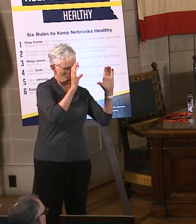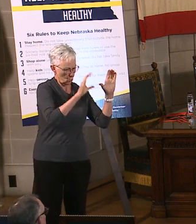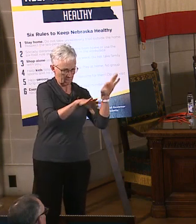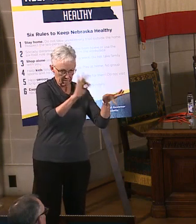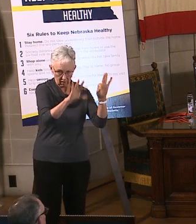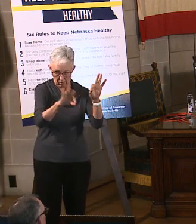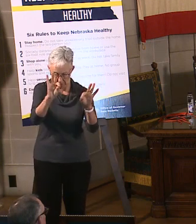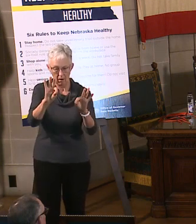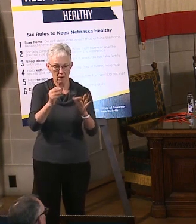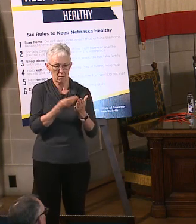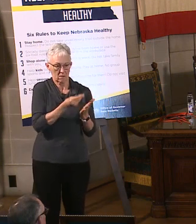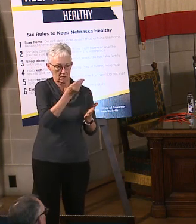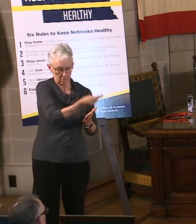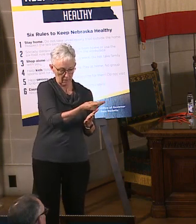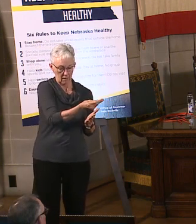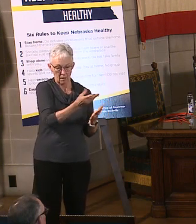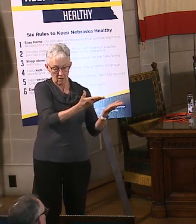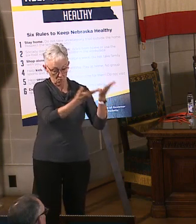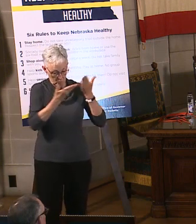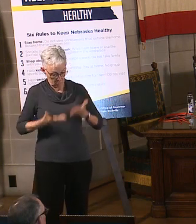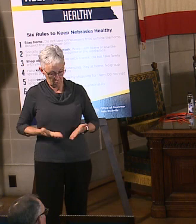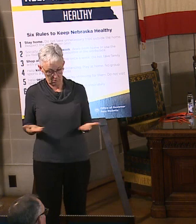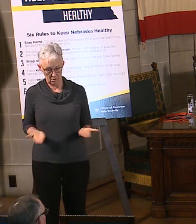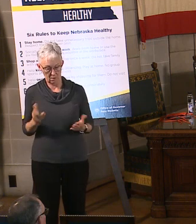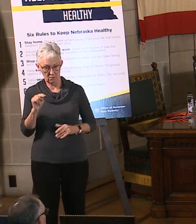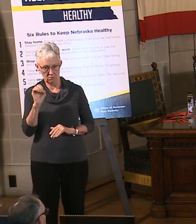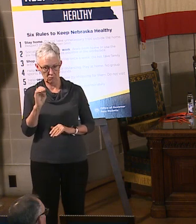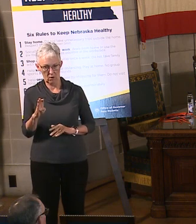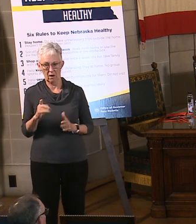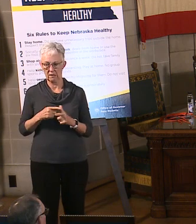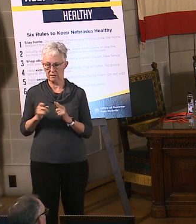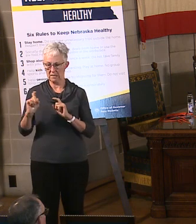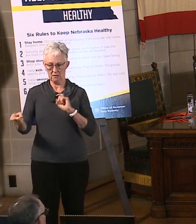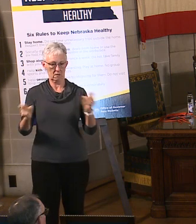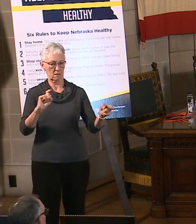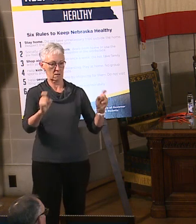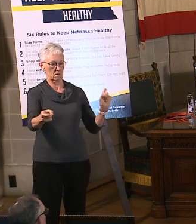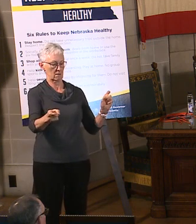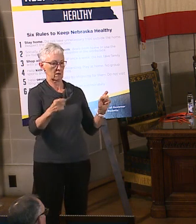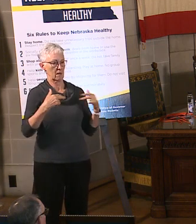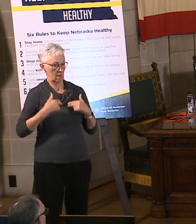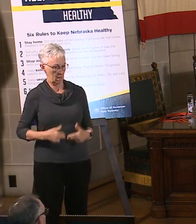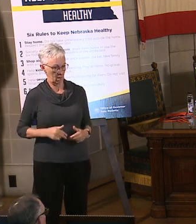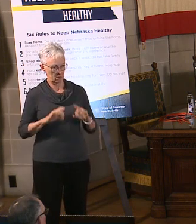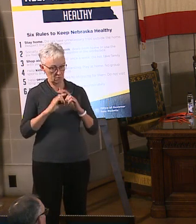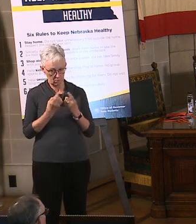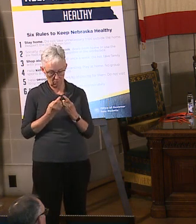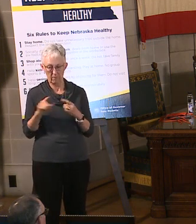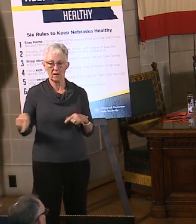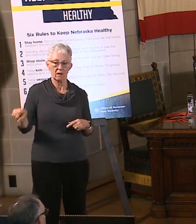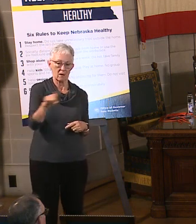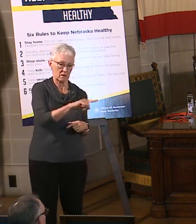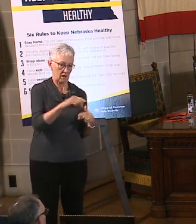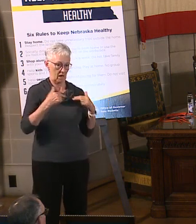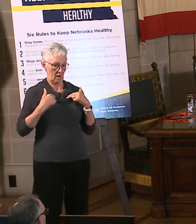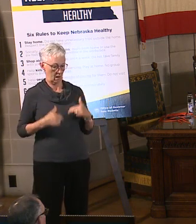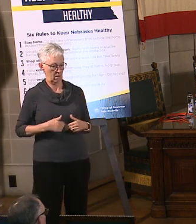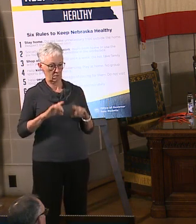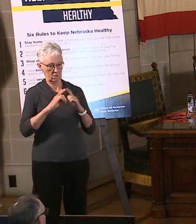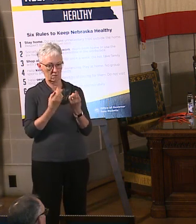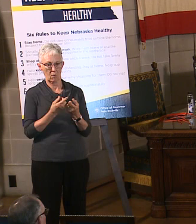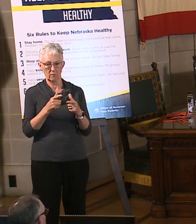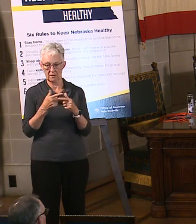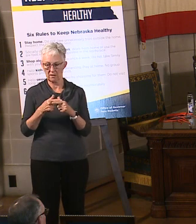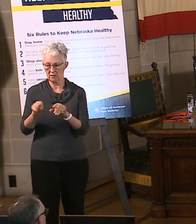local public health districts. So organizations contact our local public health departments, they make a list, they submit it to the state, we supply that